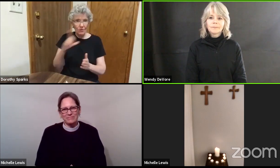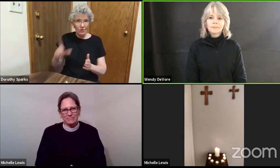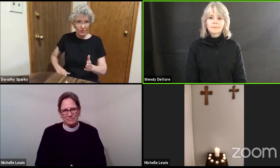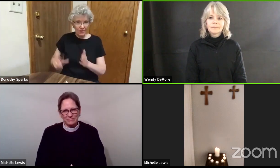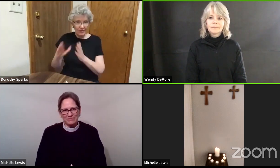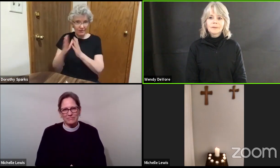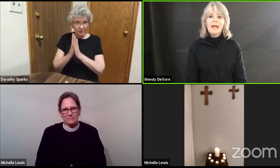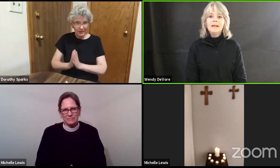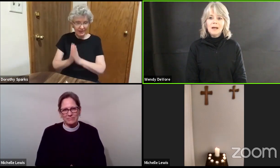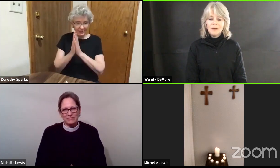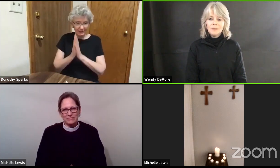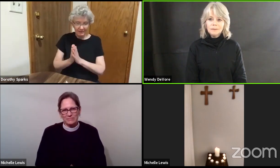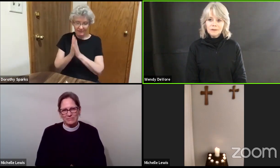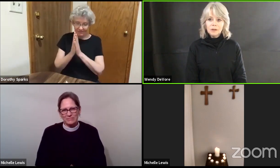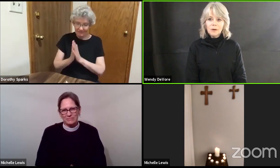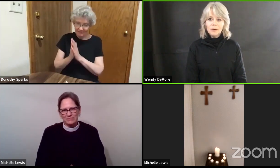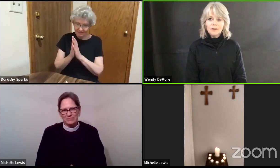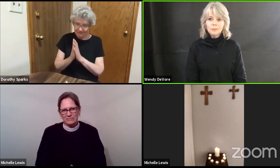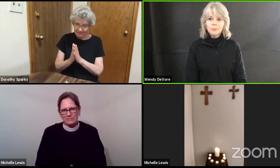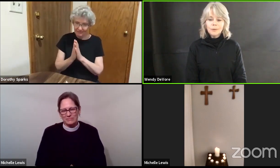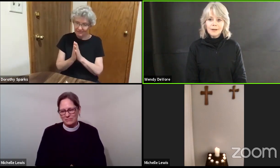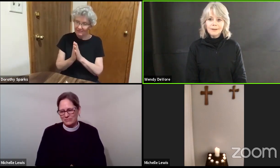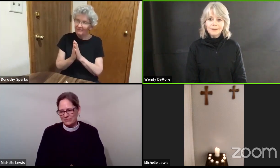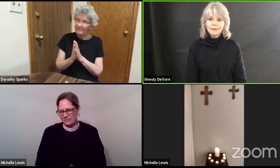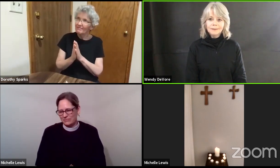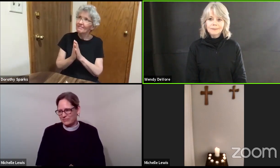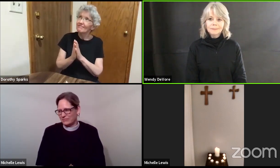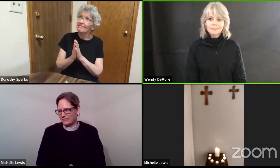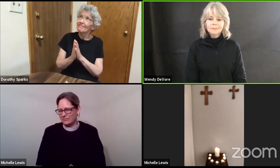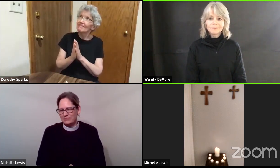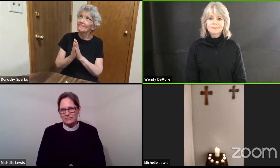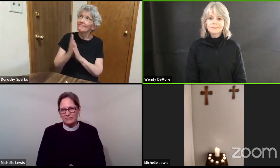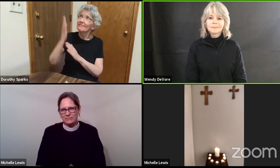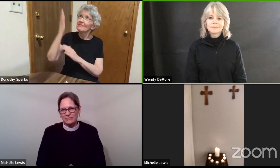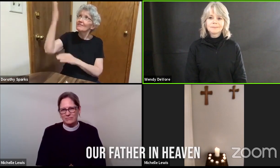and now the Lord's Prayer Lord's to the